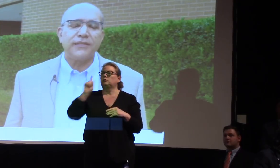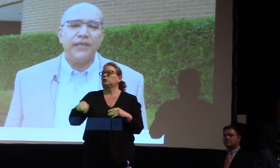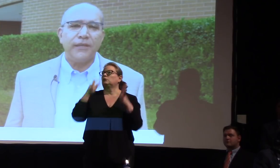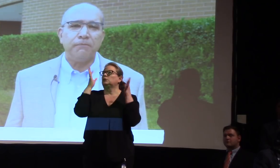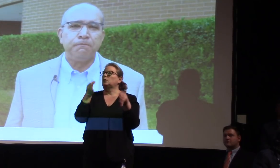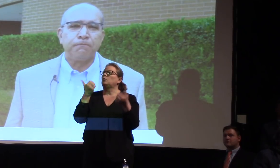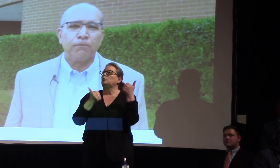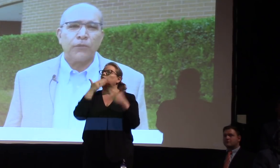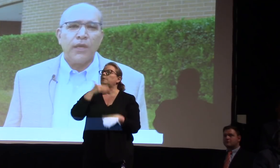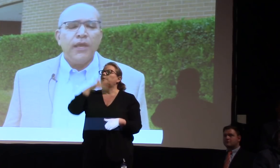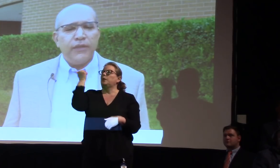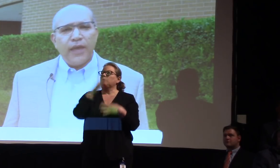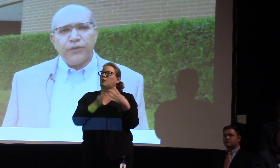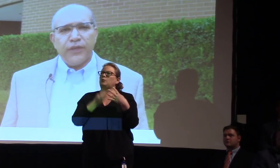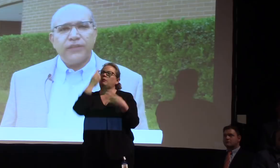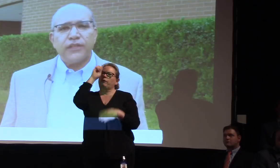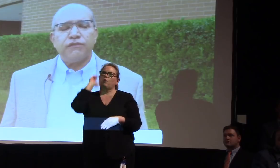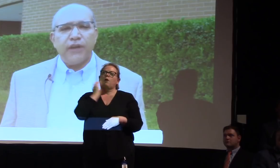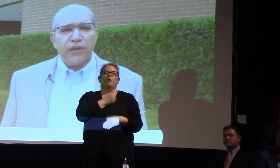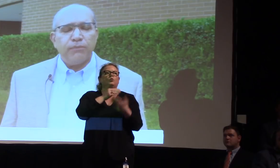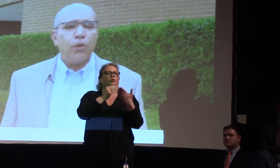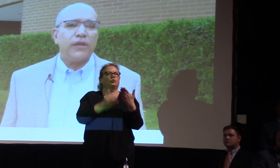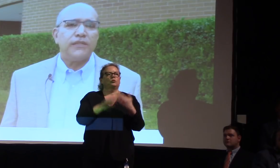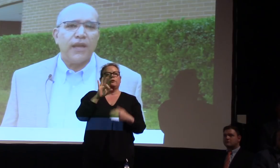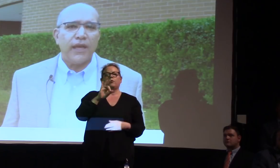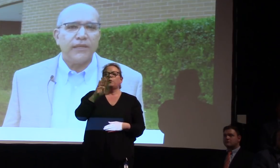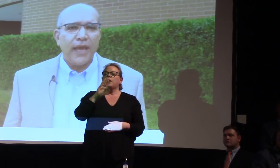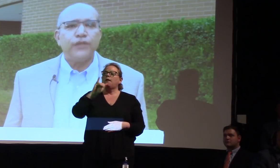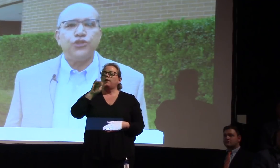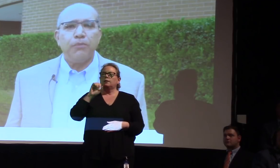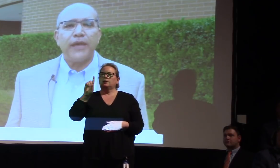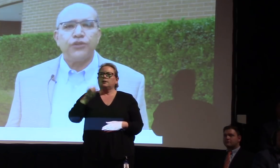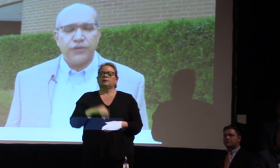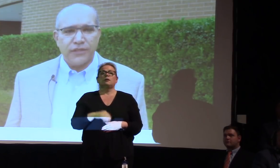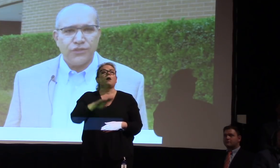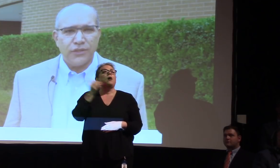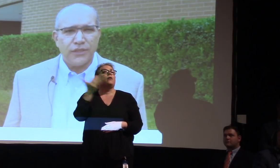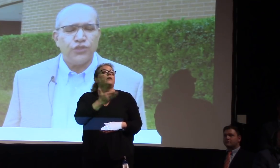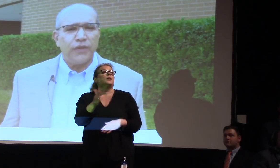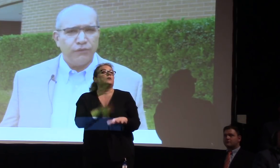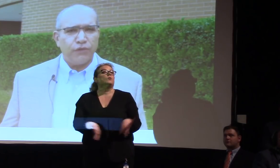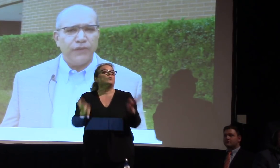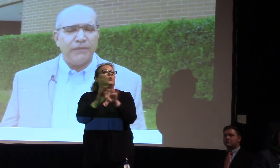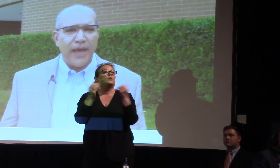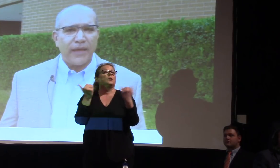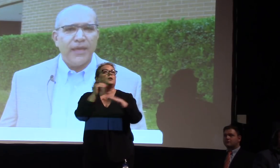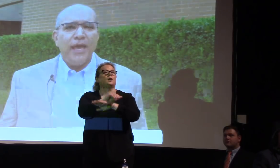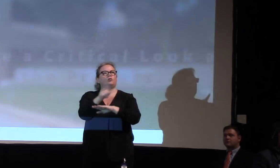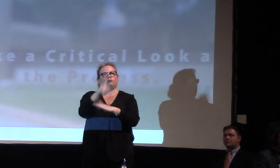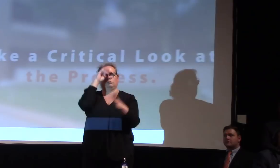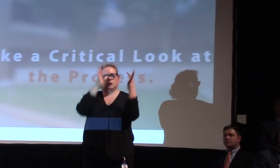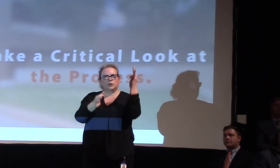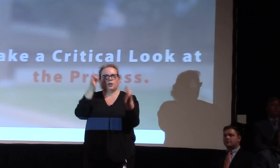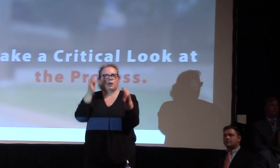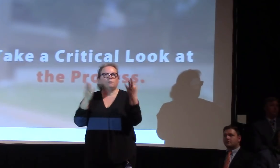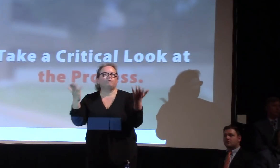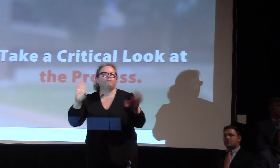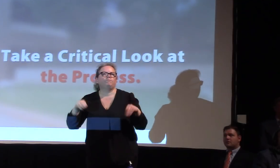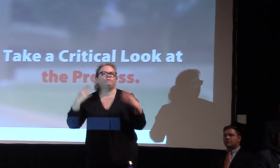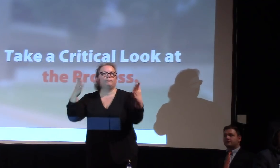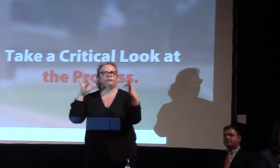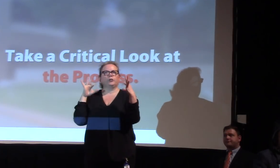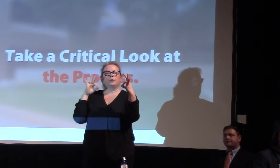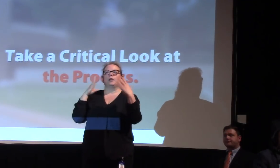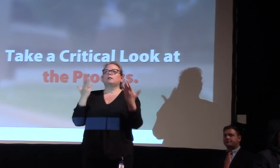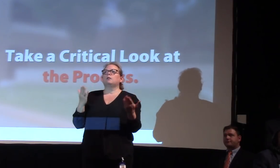ISD. The other thing that's very important tonight as you make your decisions, as you give your feedback, is to really look